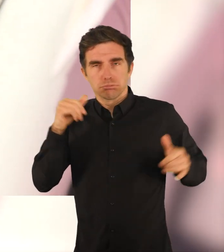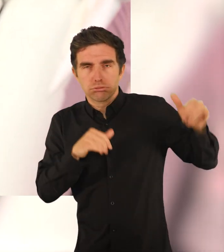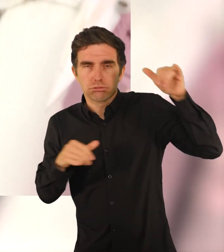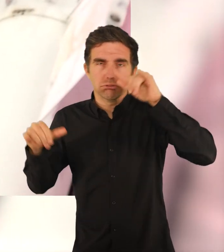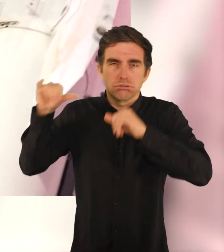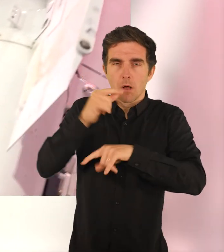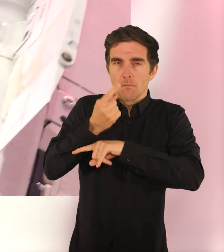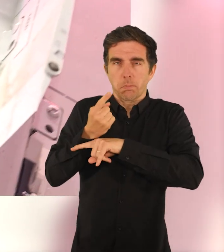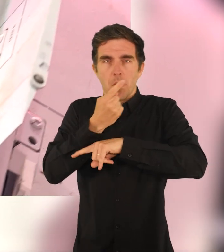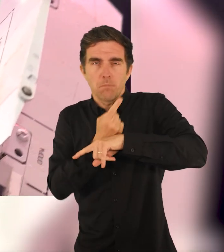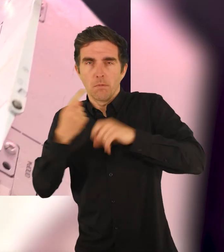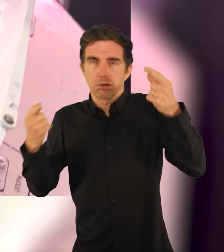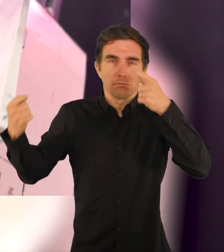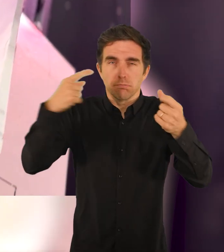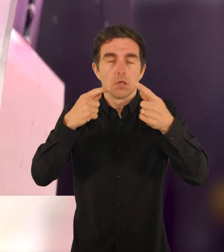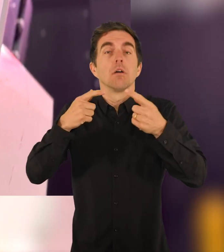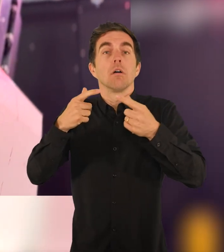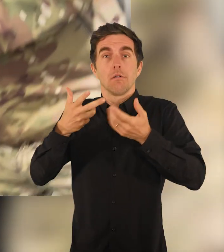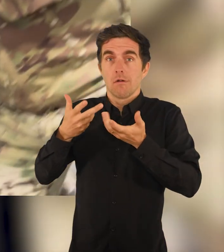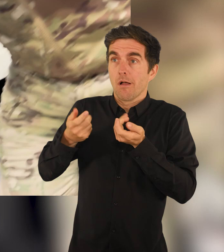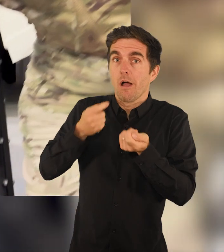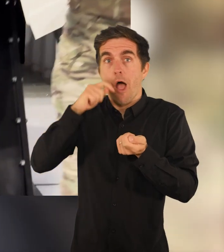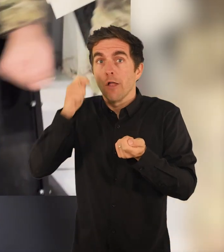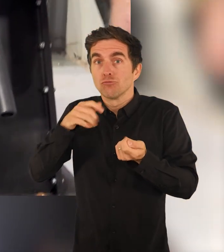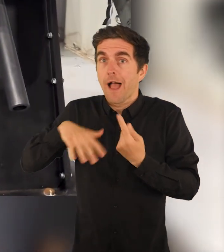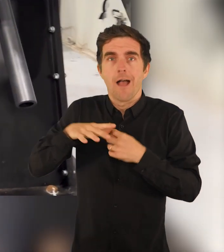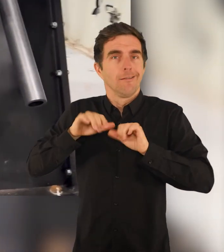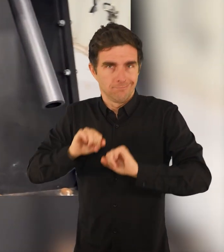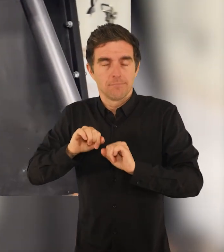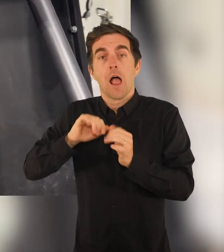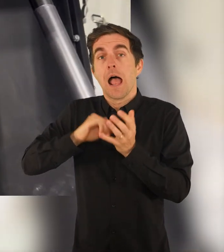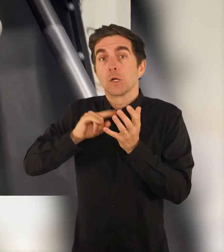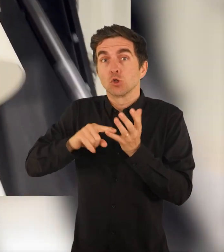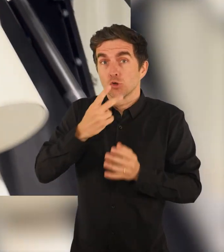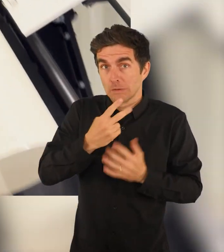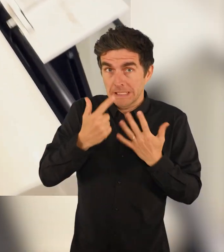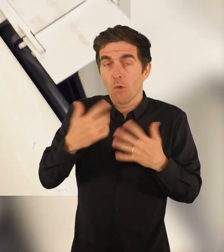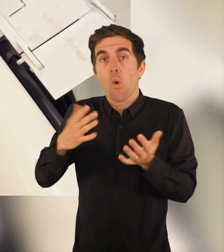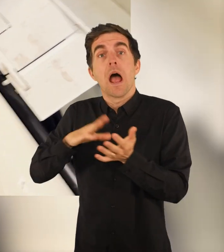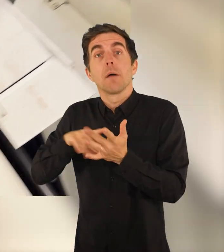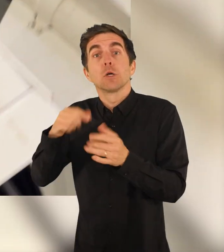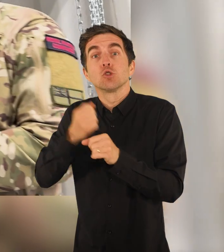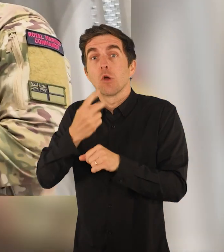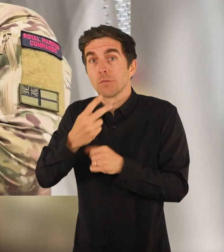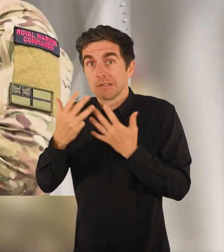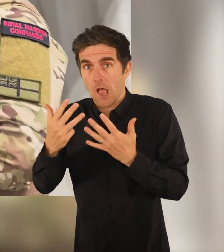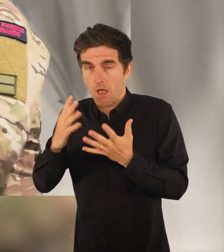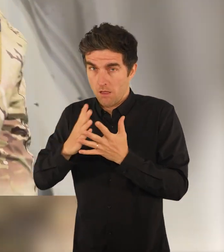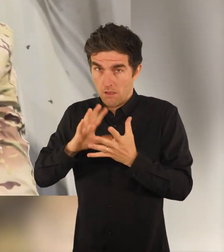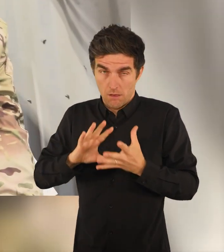under the control of Ukrainian armed forces. They sit atop a launcher from a Su-27 or MiG-29, a bespoke platform